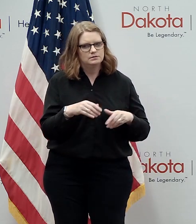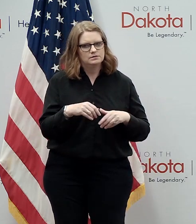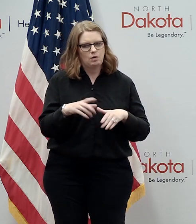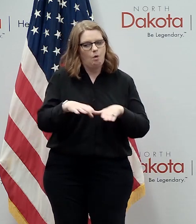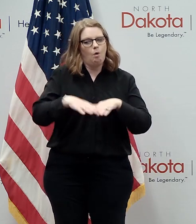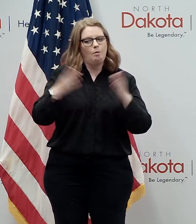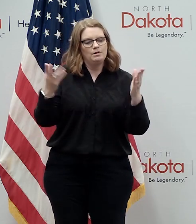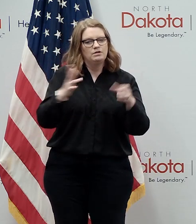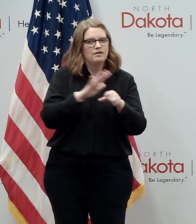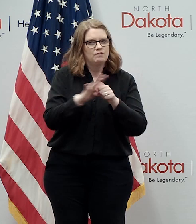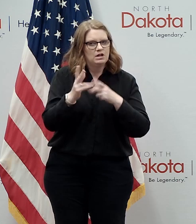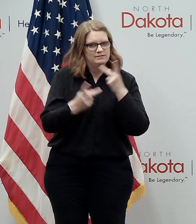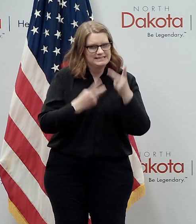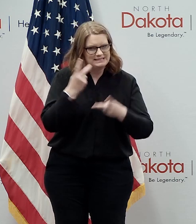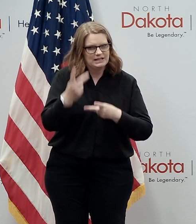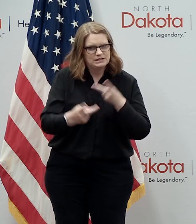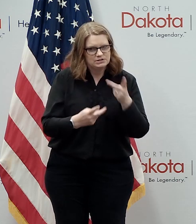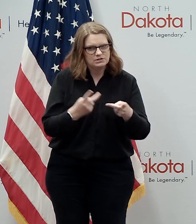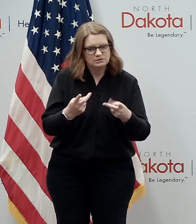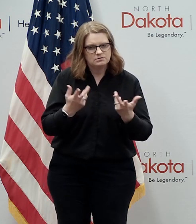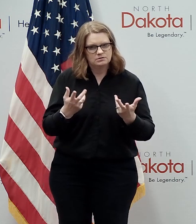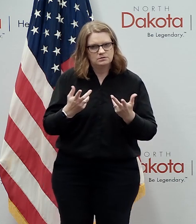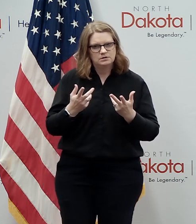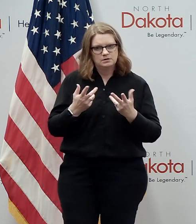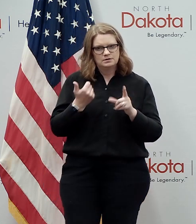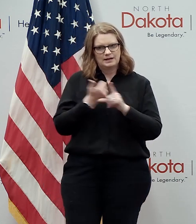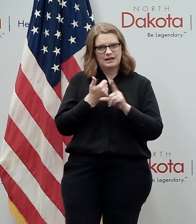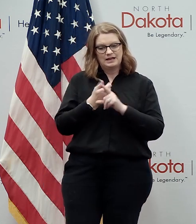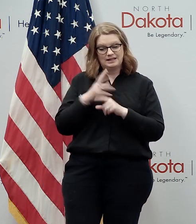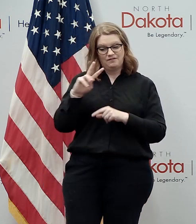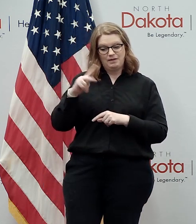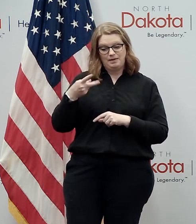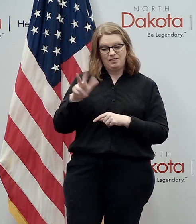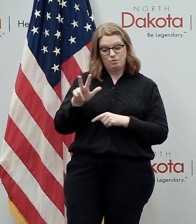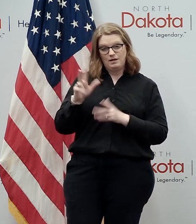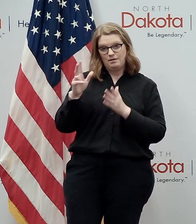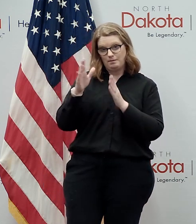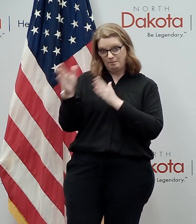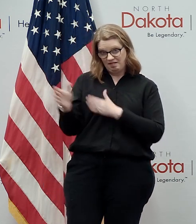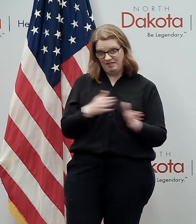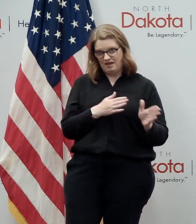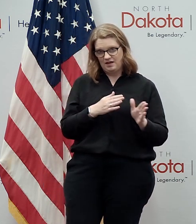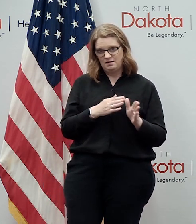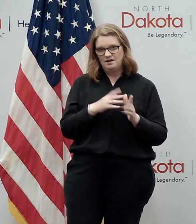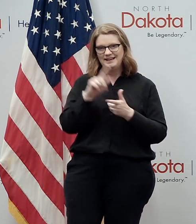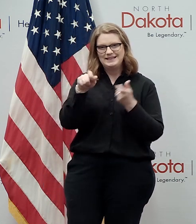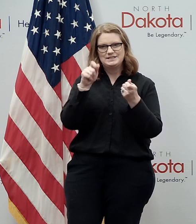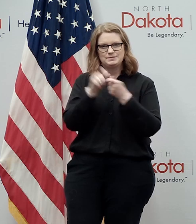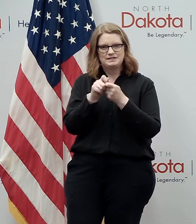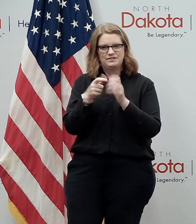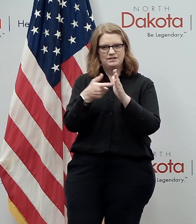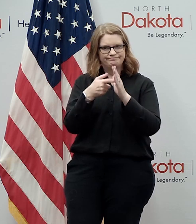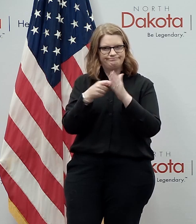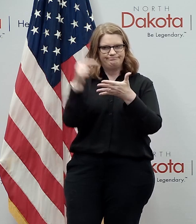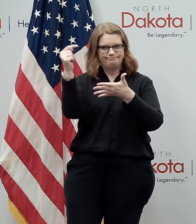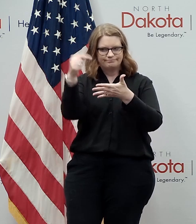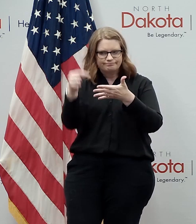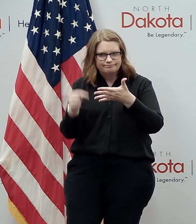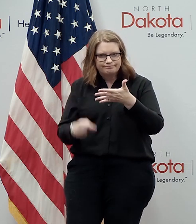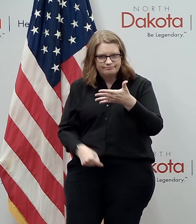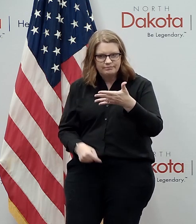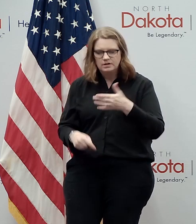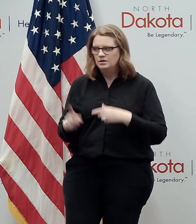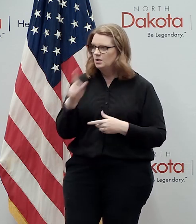visitation as outlined in our in our vulnerable population protection plan uh i want to commend uh